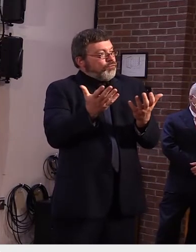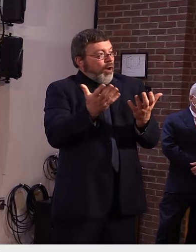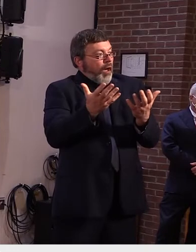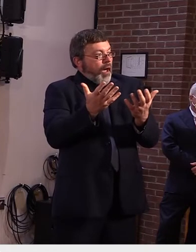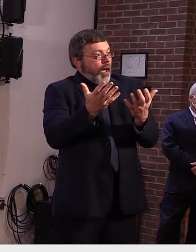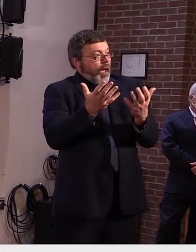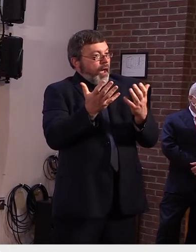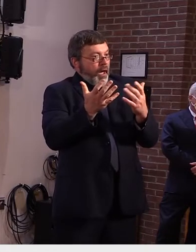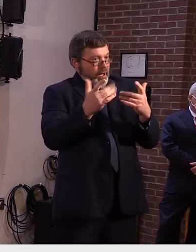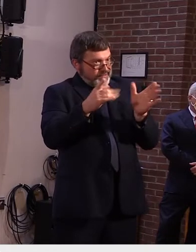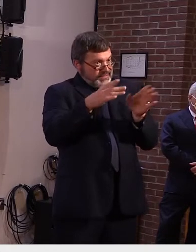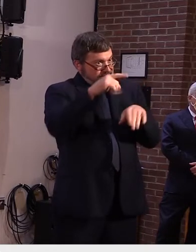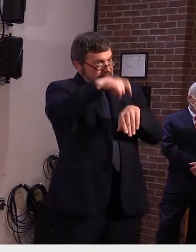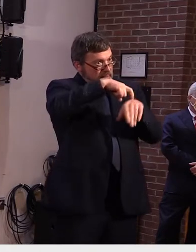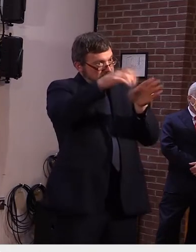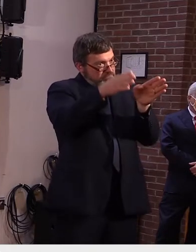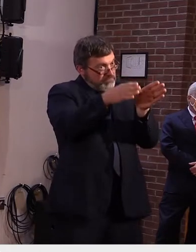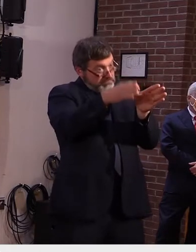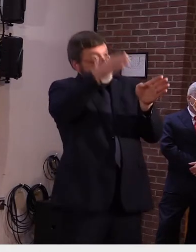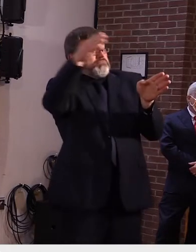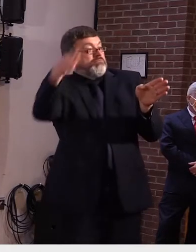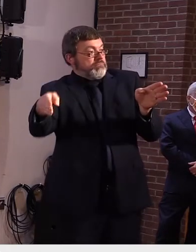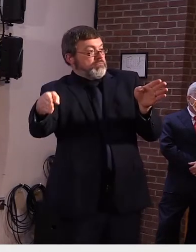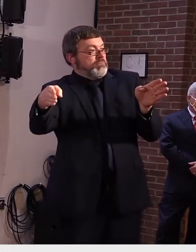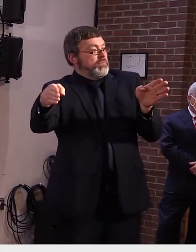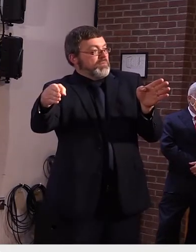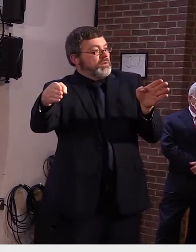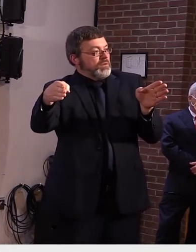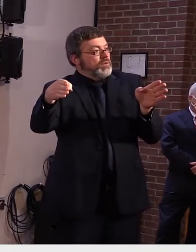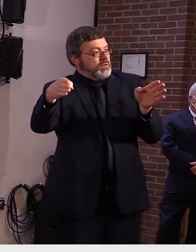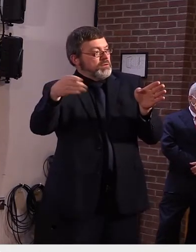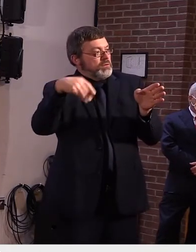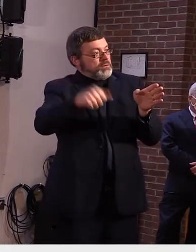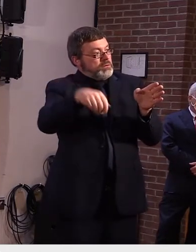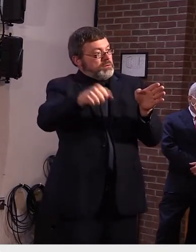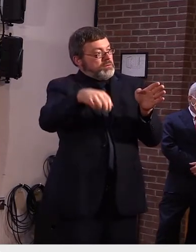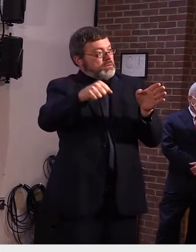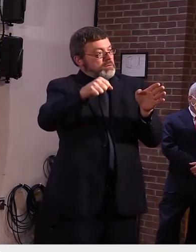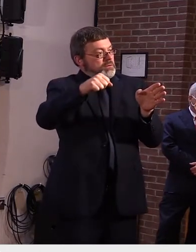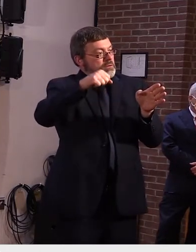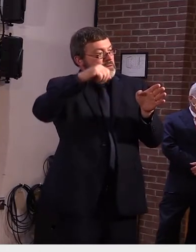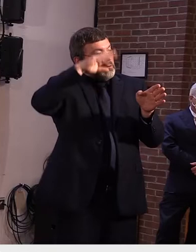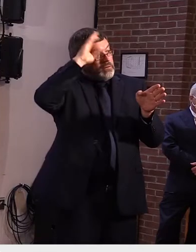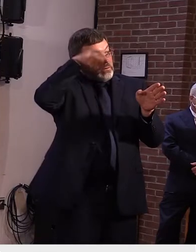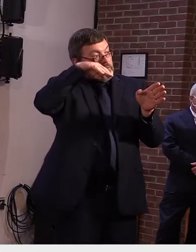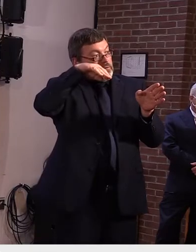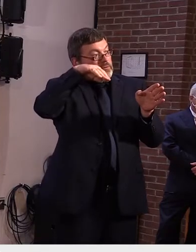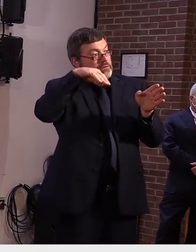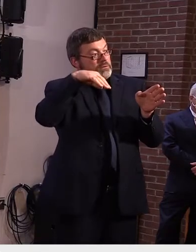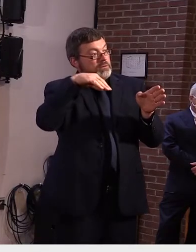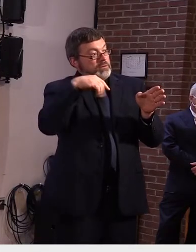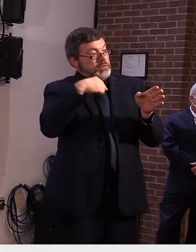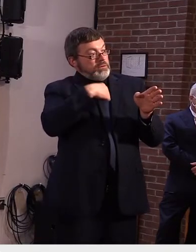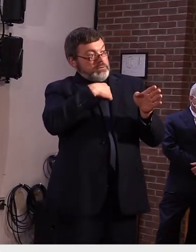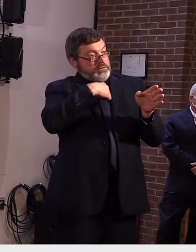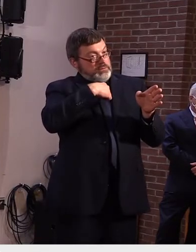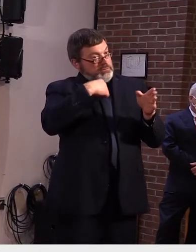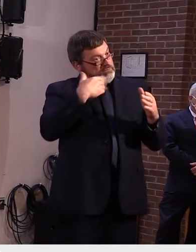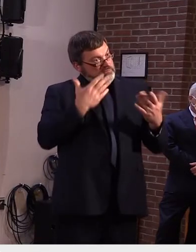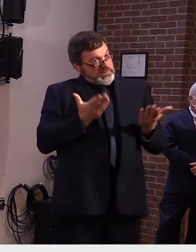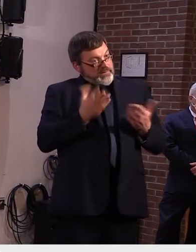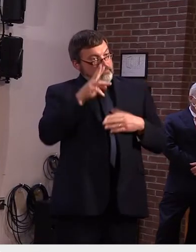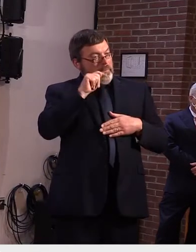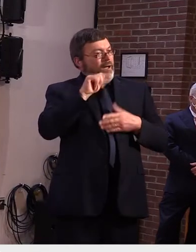benefits and that um cut seven weeks off of the benefit period um and then if when we trigger off of